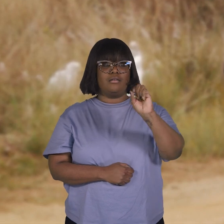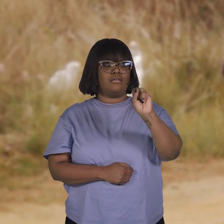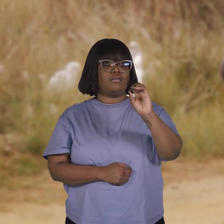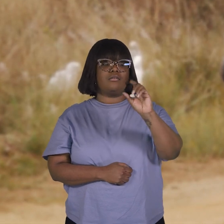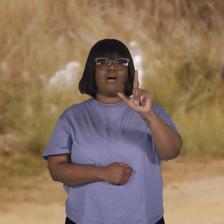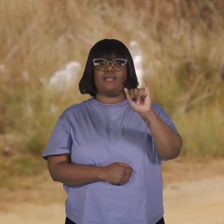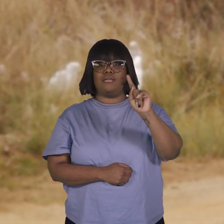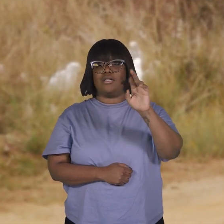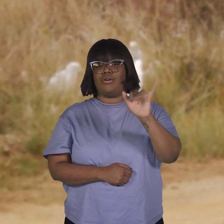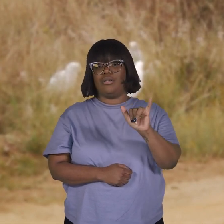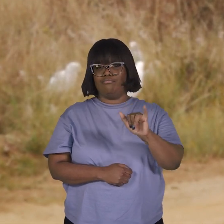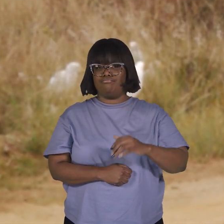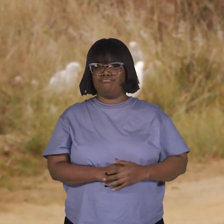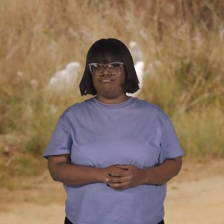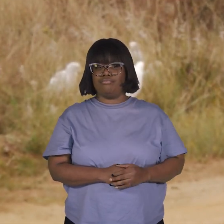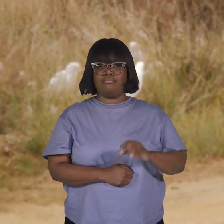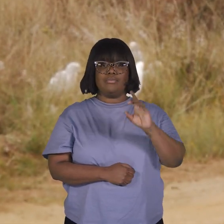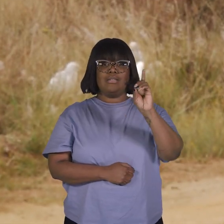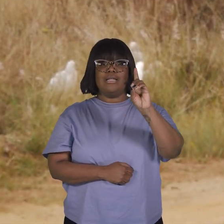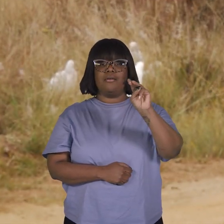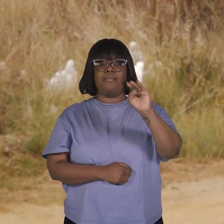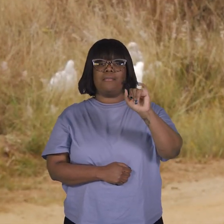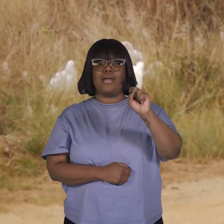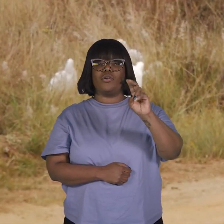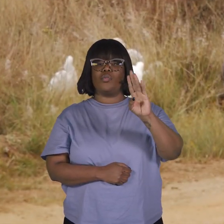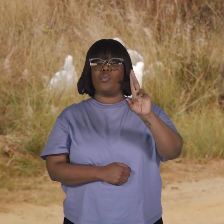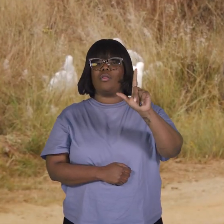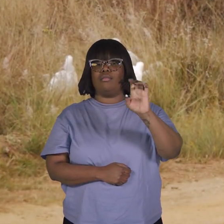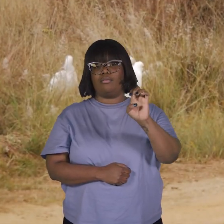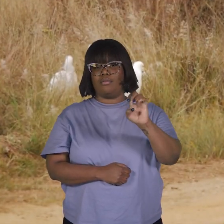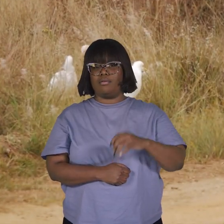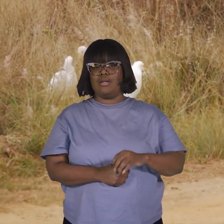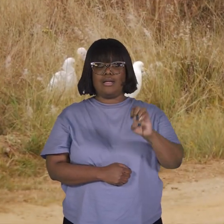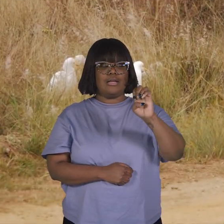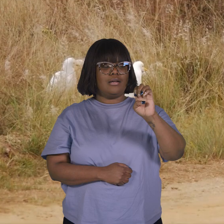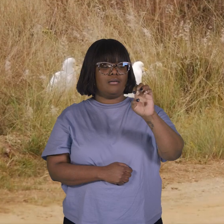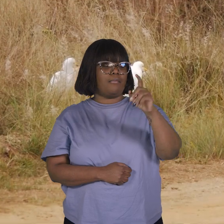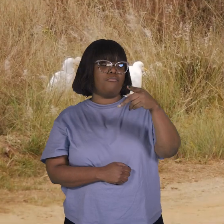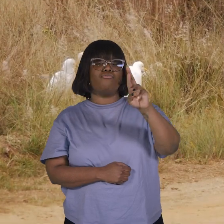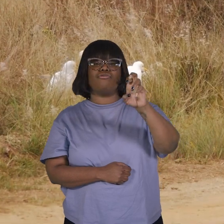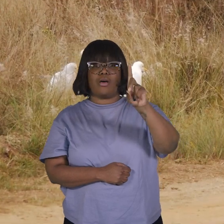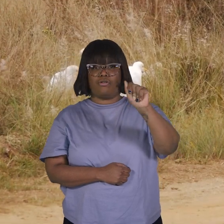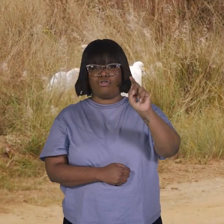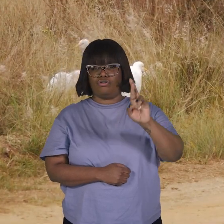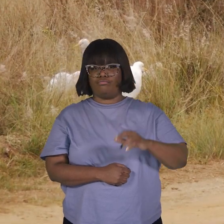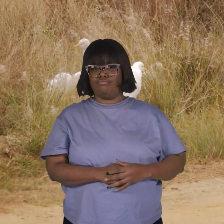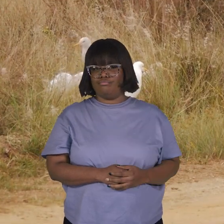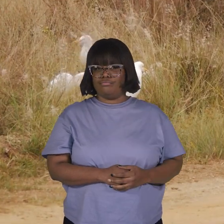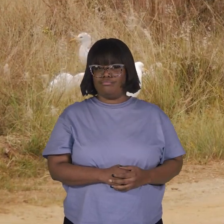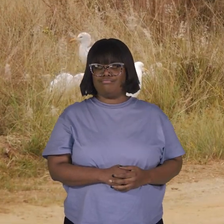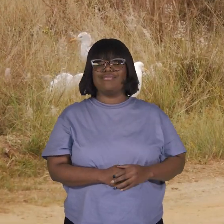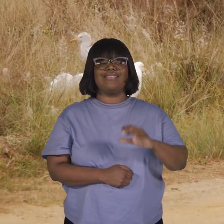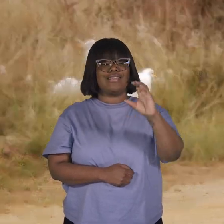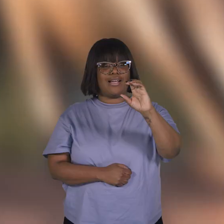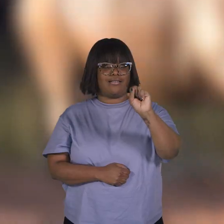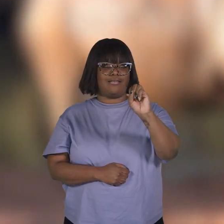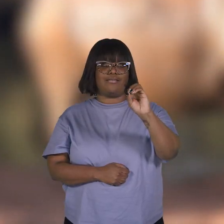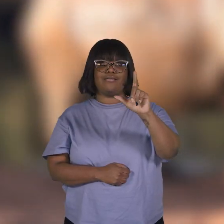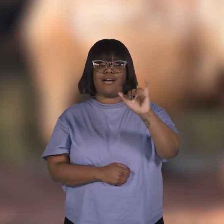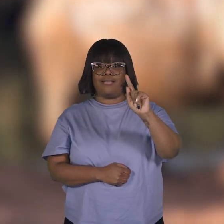D. Minuscule E. Predator C. Solitary Why do